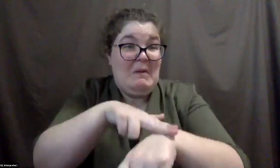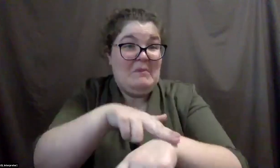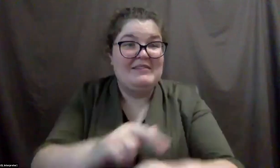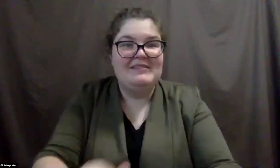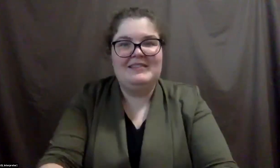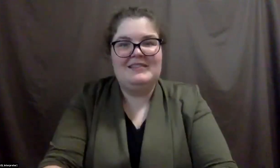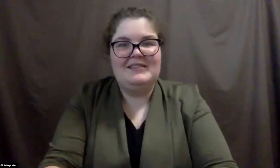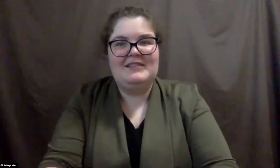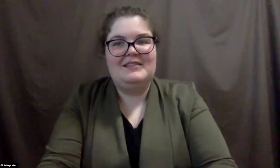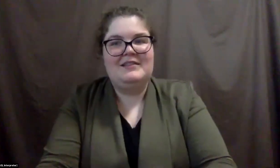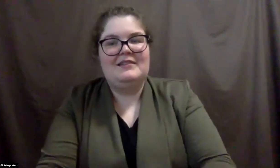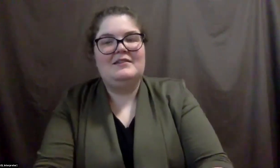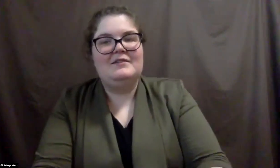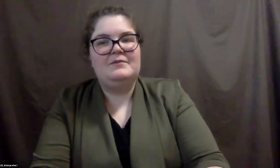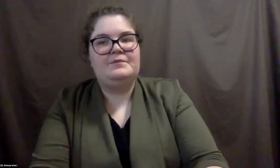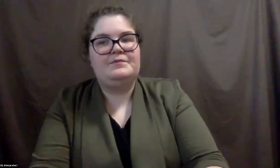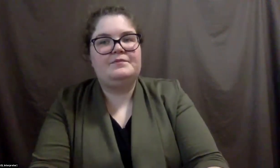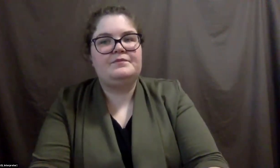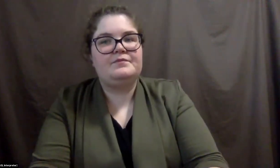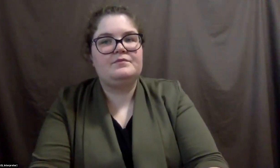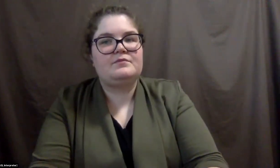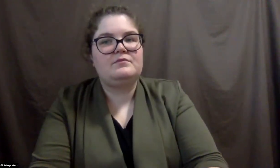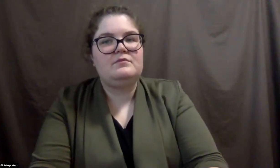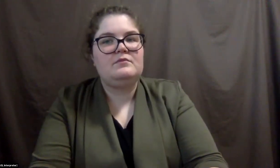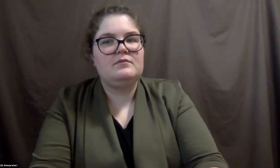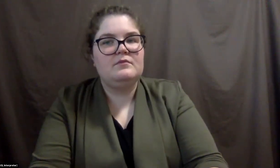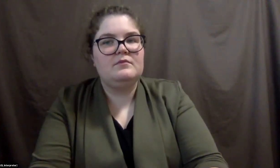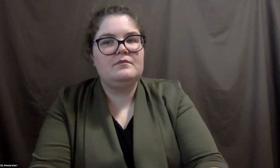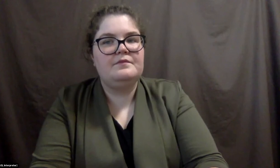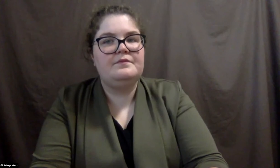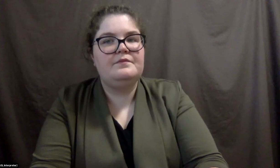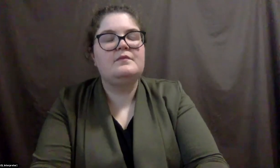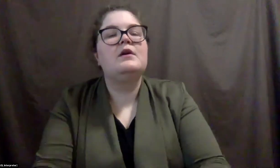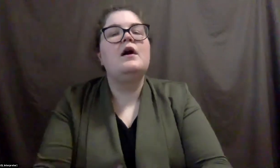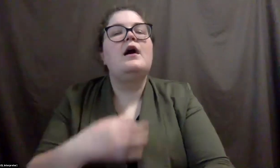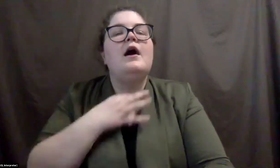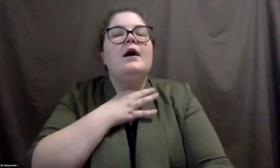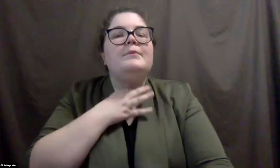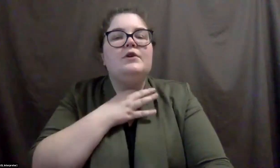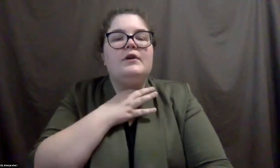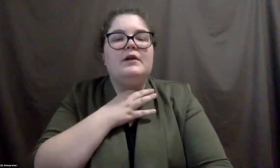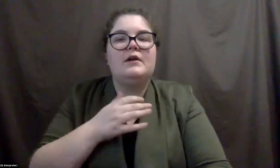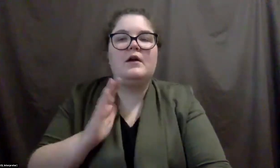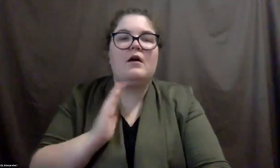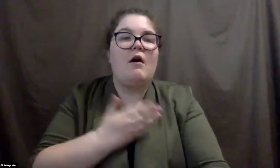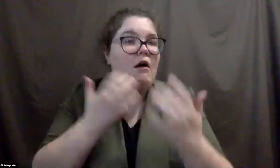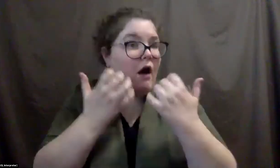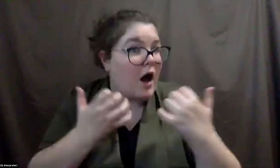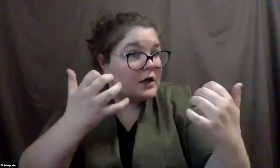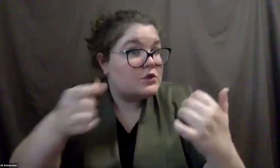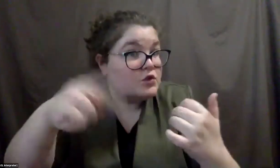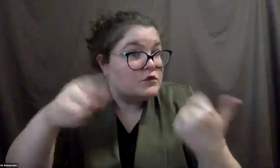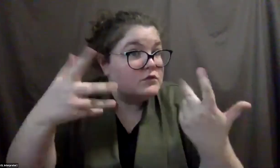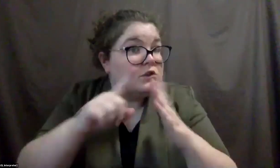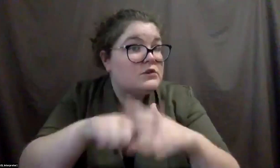I want to ask our participants in the audience, have you started having these conversations about your facilities or your,